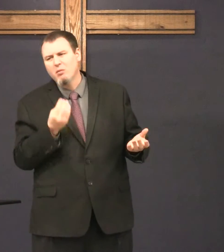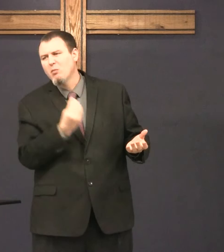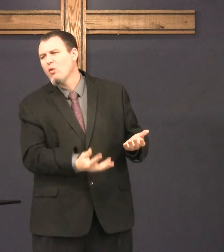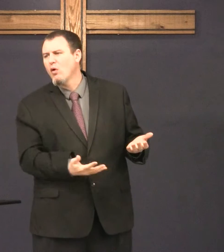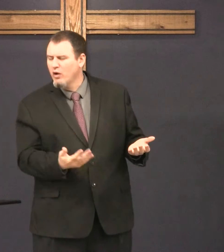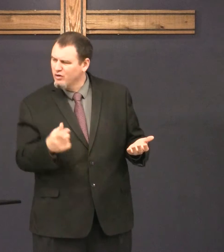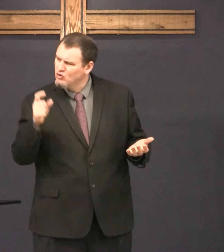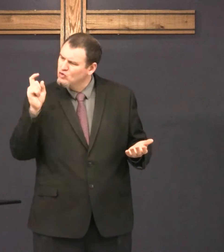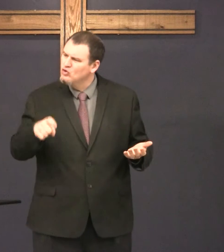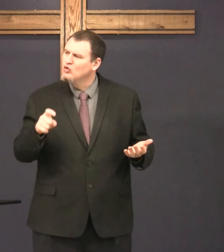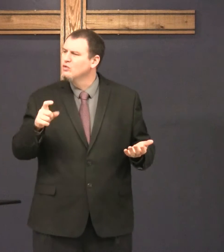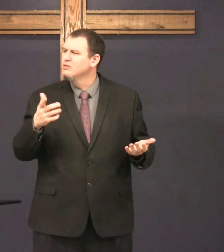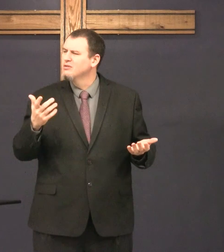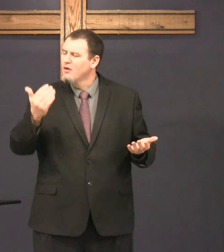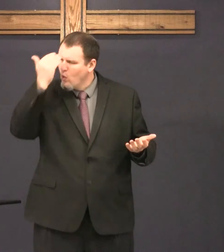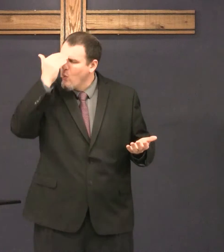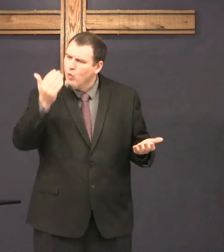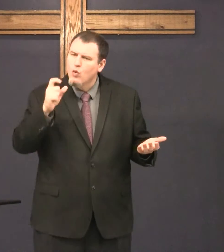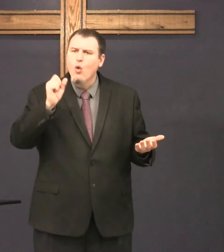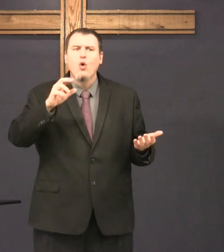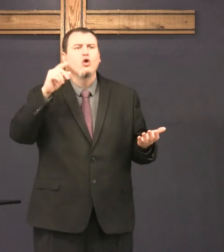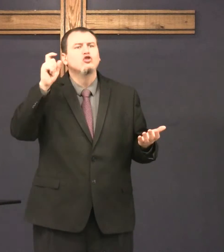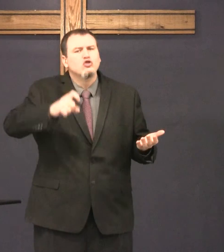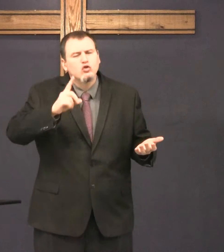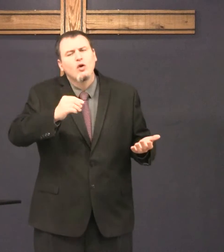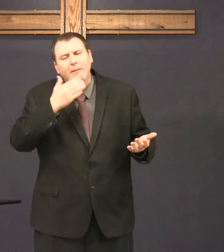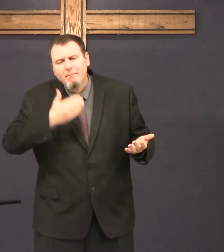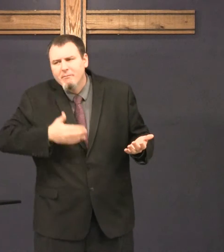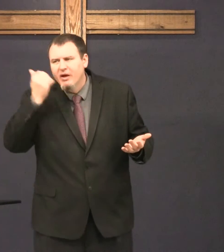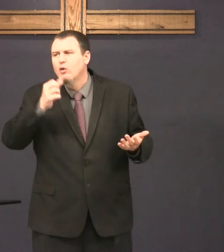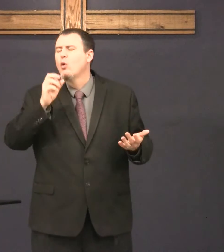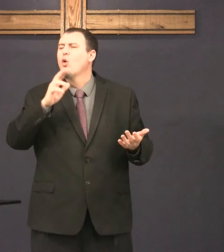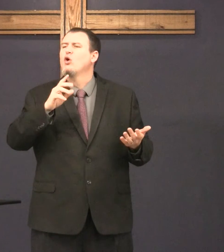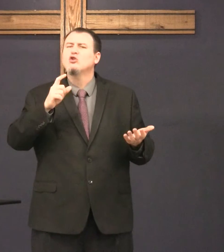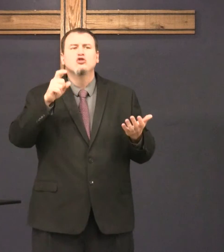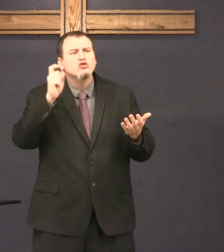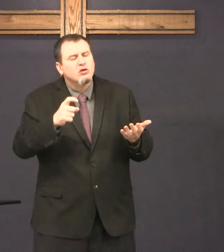be judgmental. You should know better. You should do better.